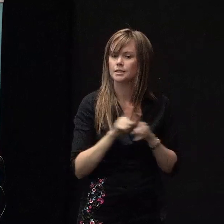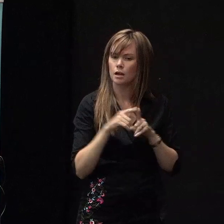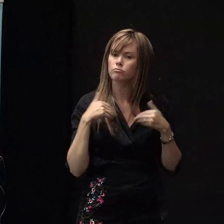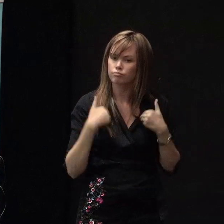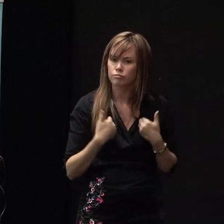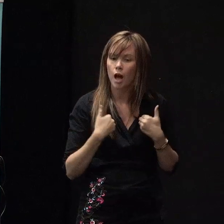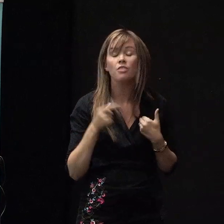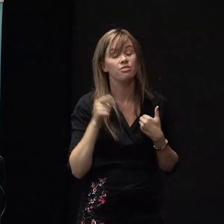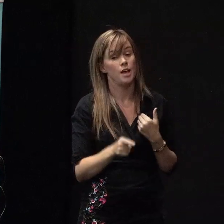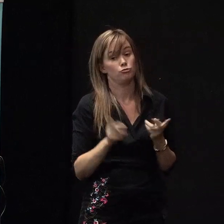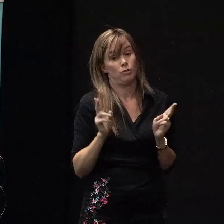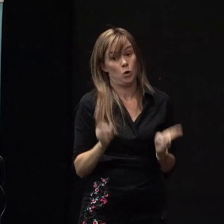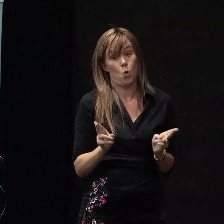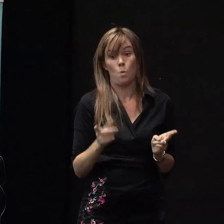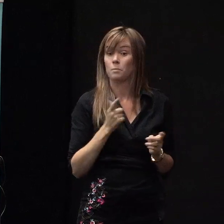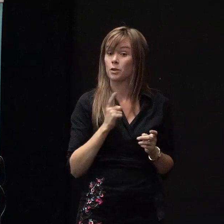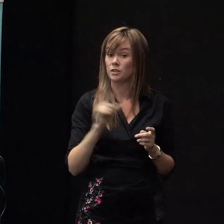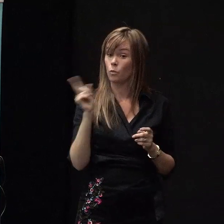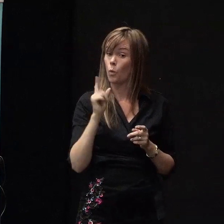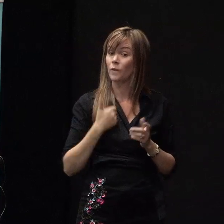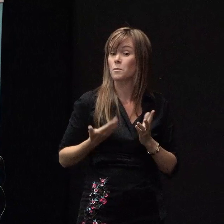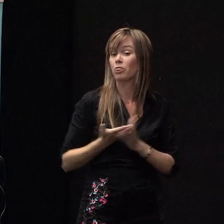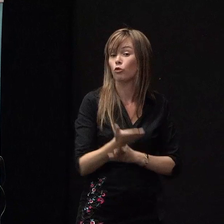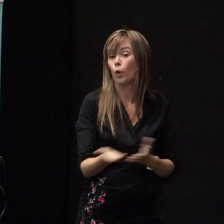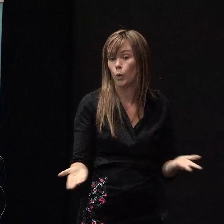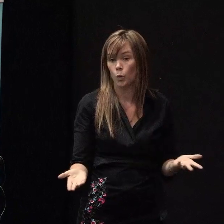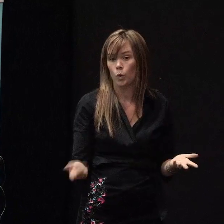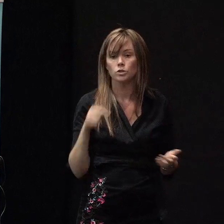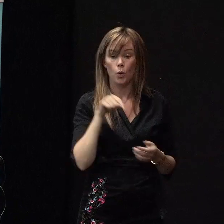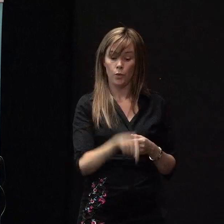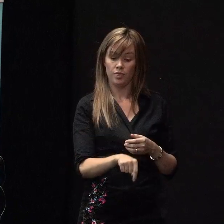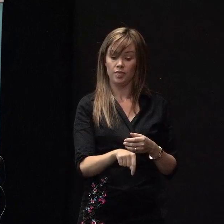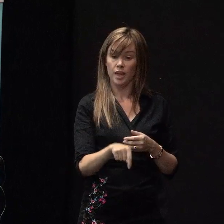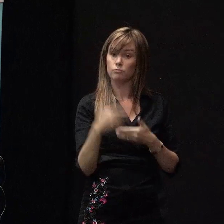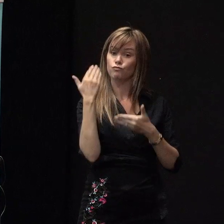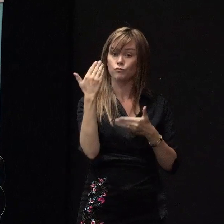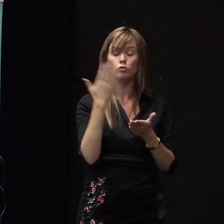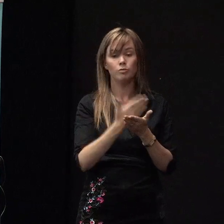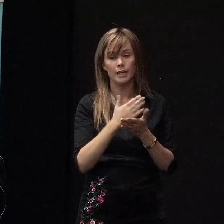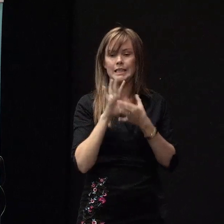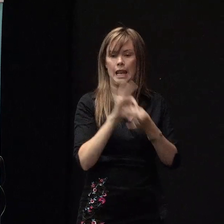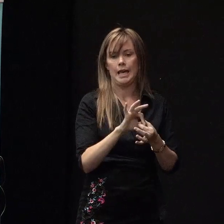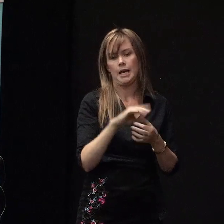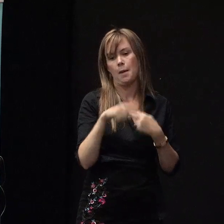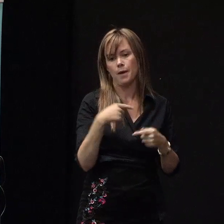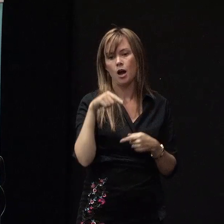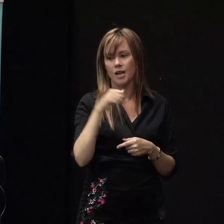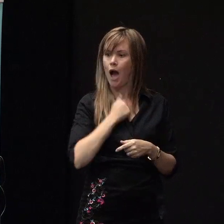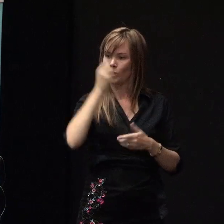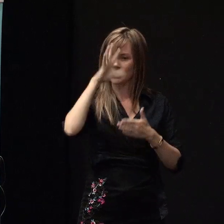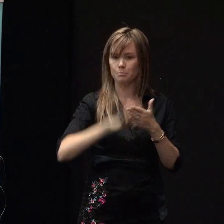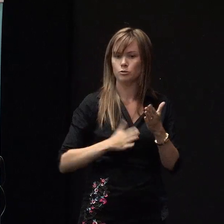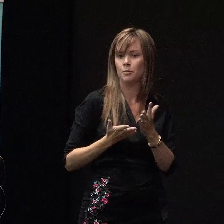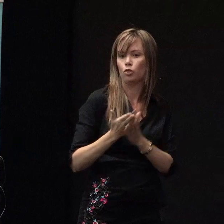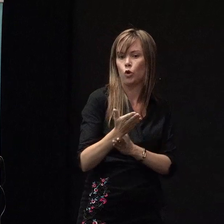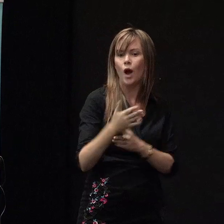pretty normal for what we've been through. And so, this session is about talking about that experience and how we can manage it because